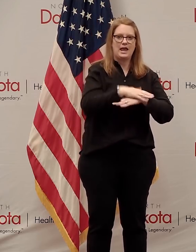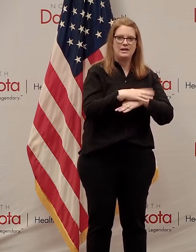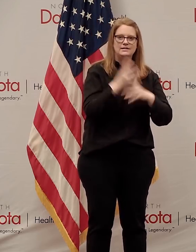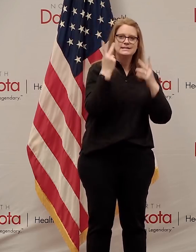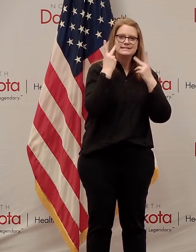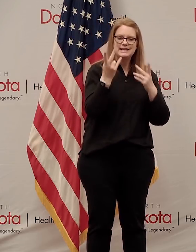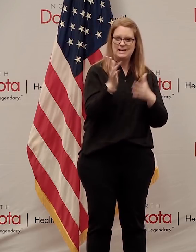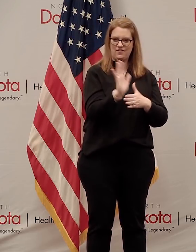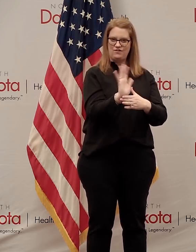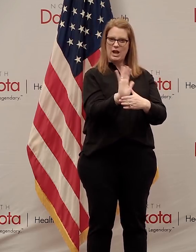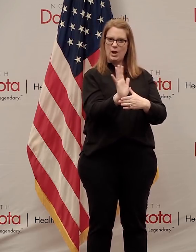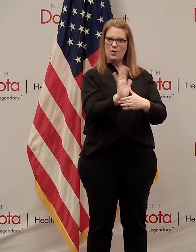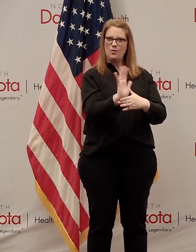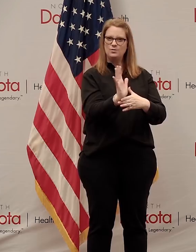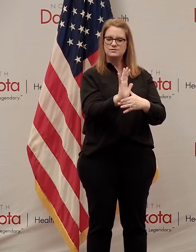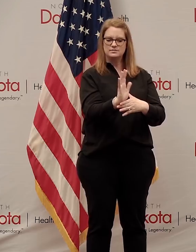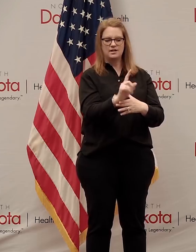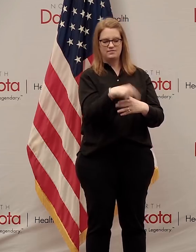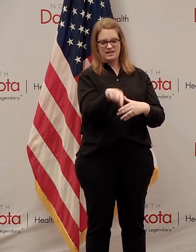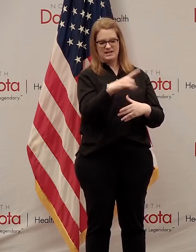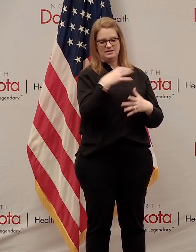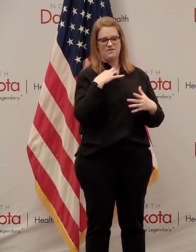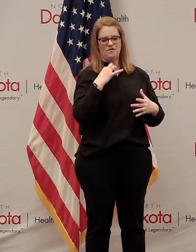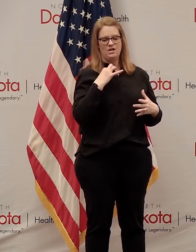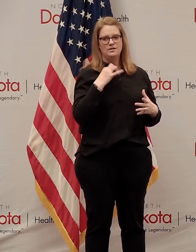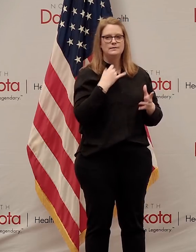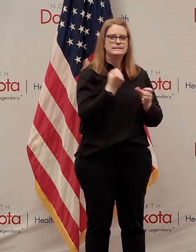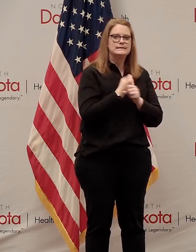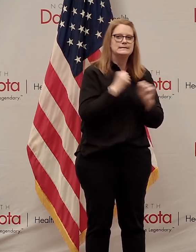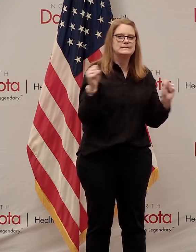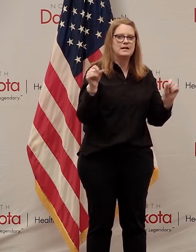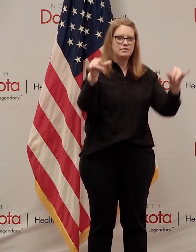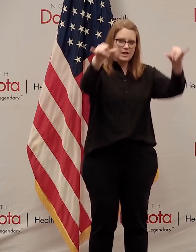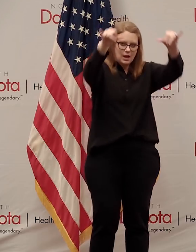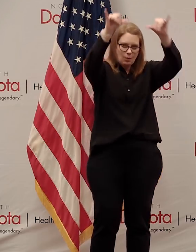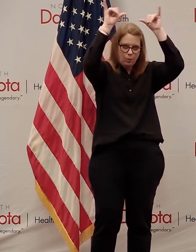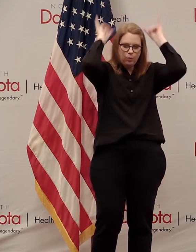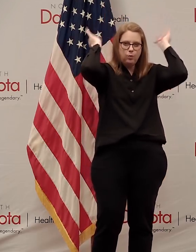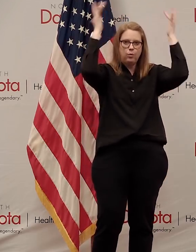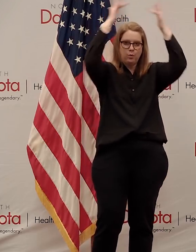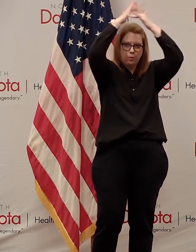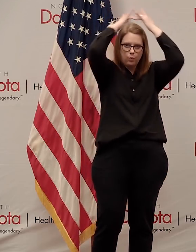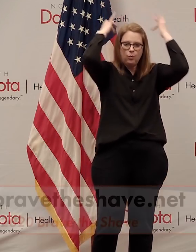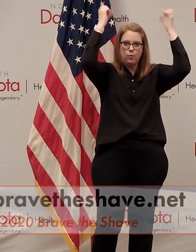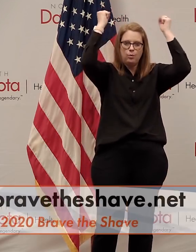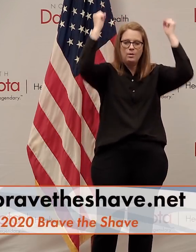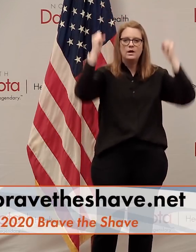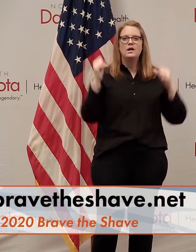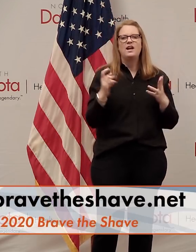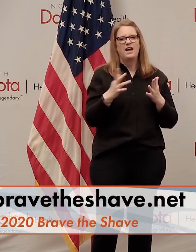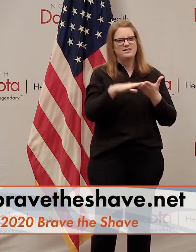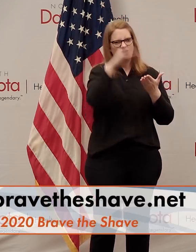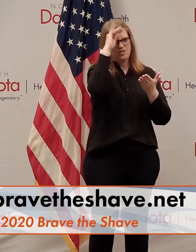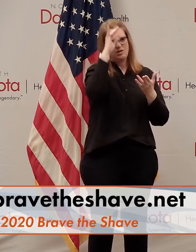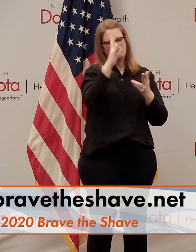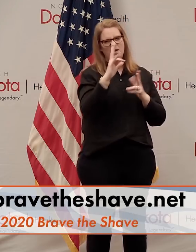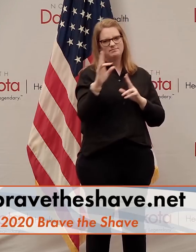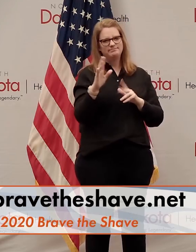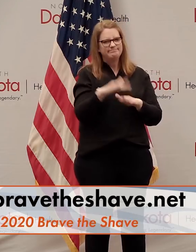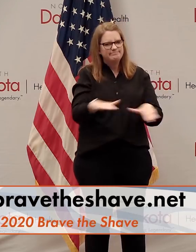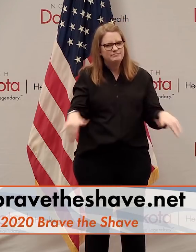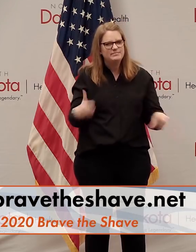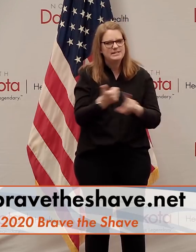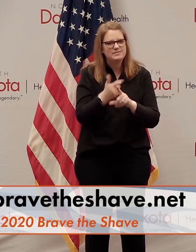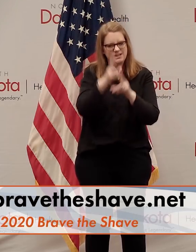of these brave volunteers doing their best to safely shave it all off and learn more about this year's honorees. These many Brave the Shave events have been